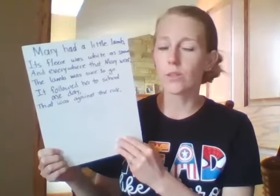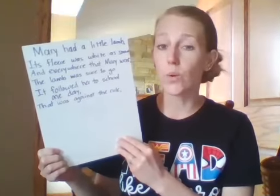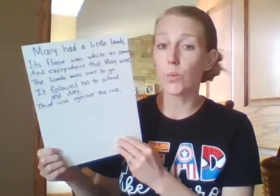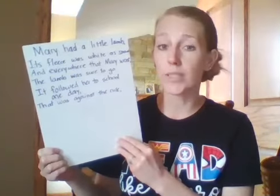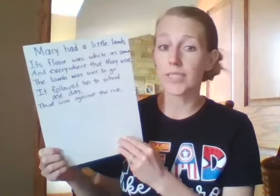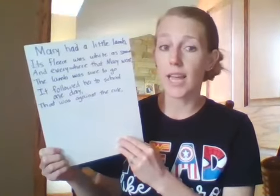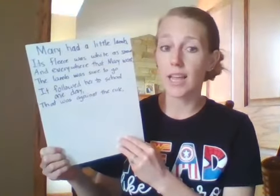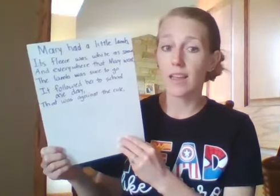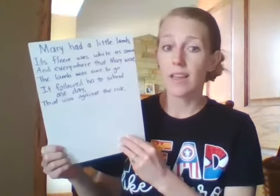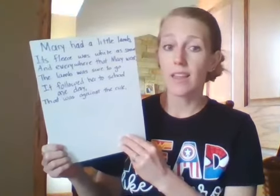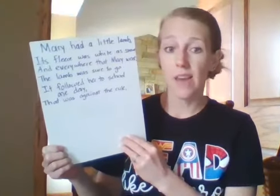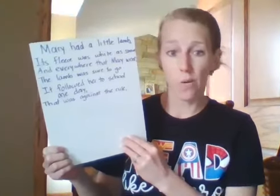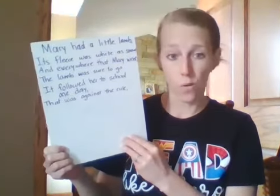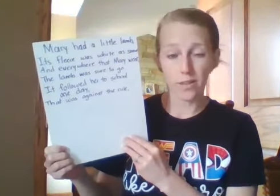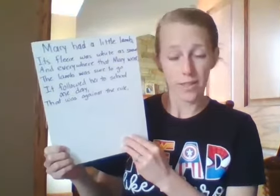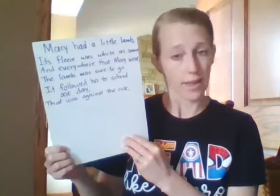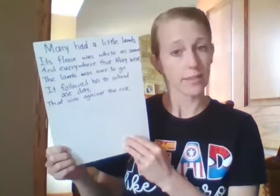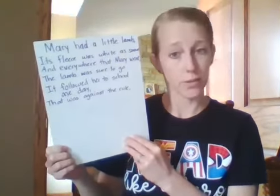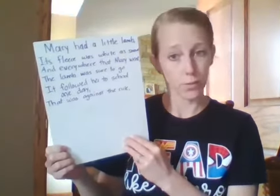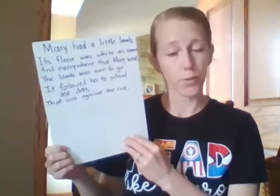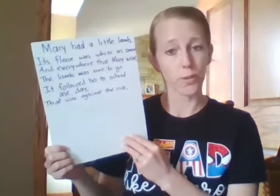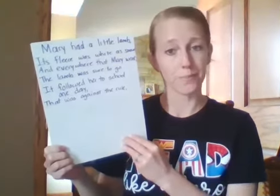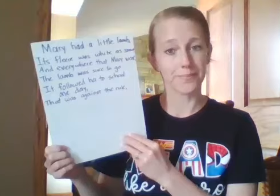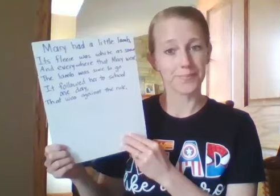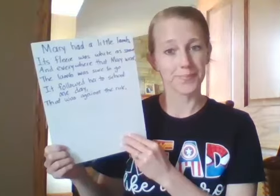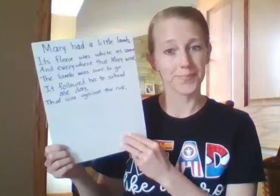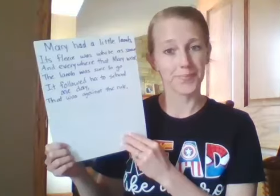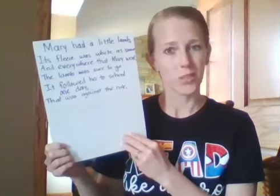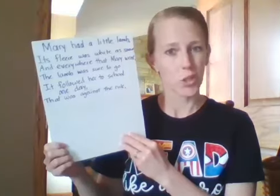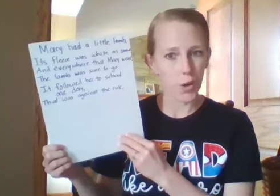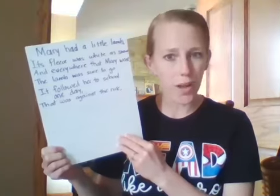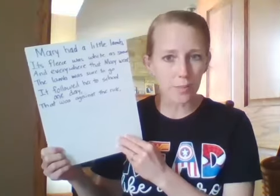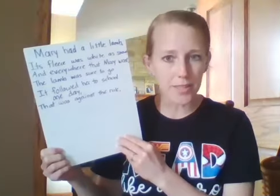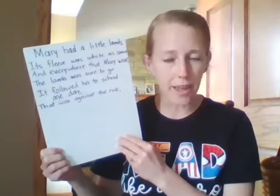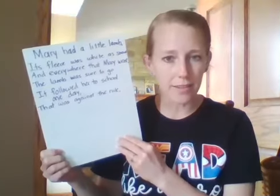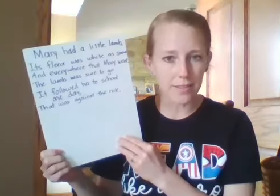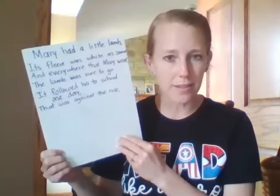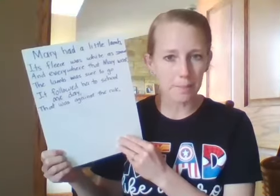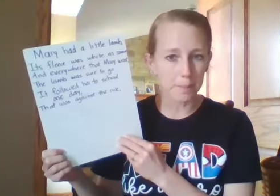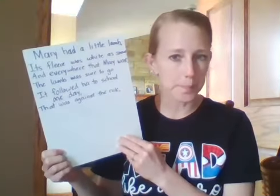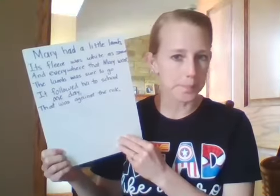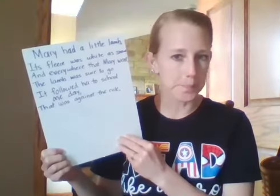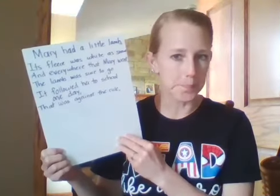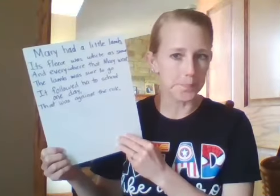school one day. That was against the rule. Do you know what comes next? Hmm.